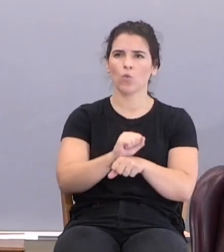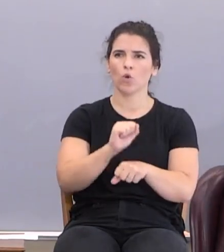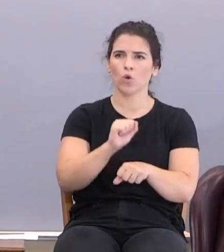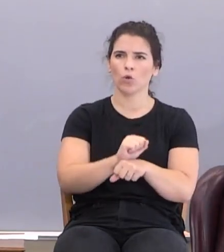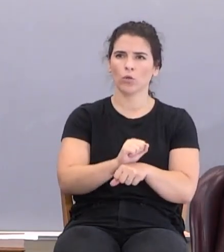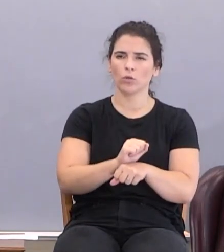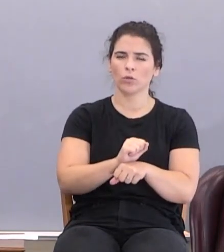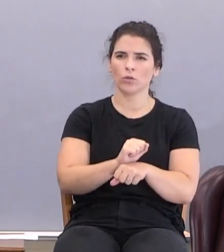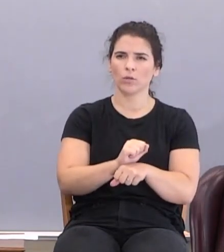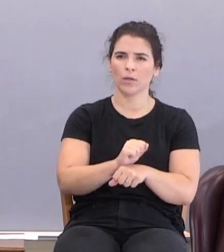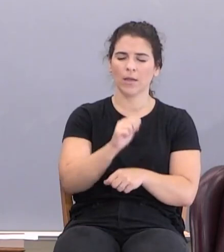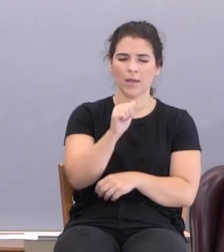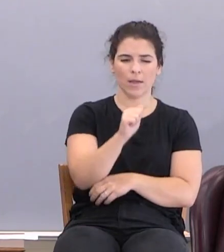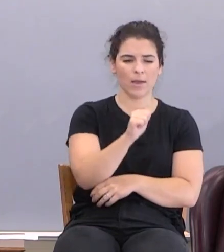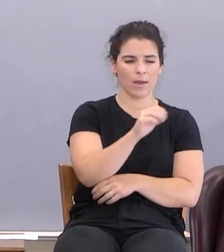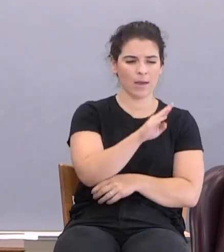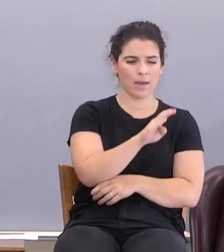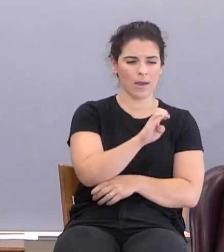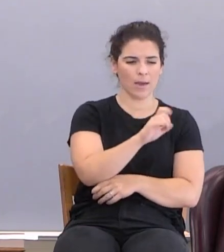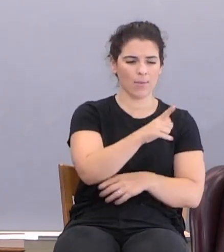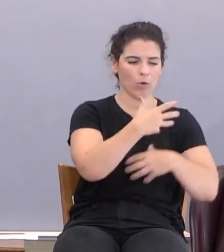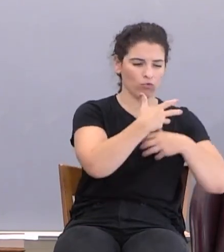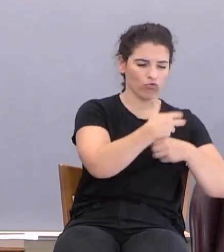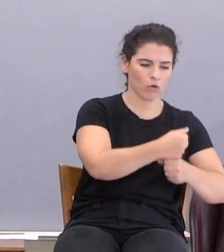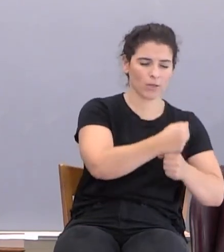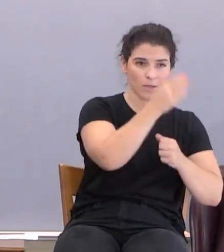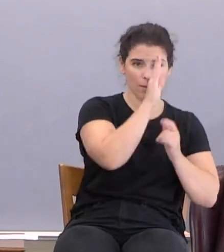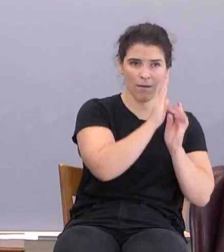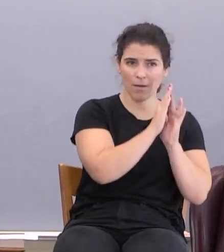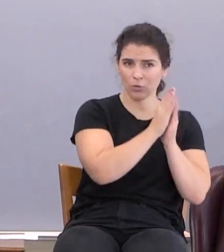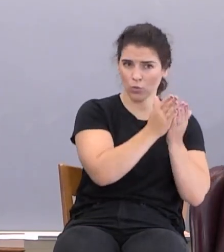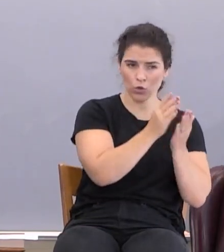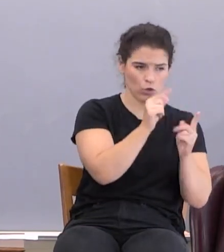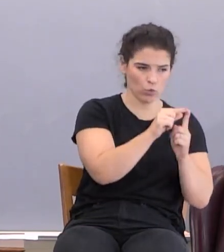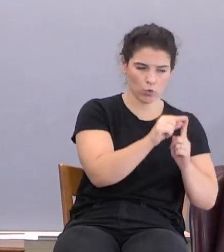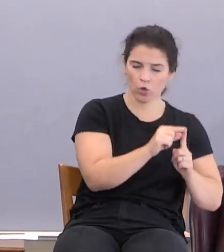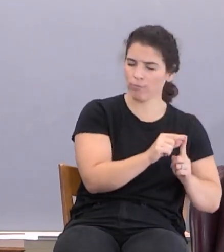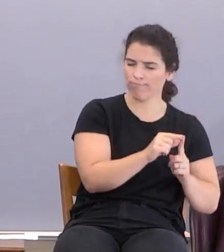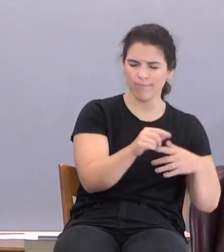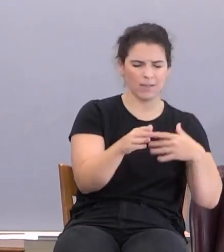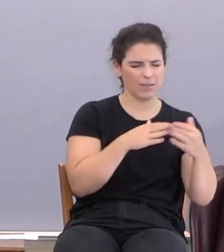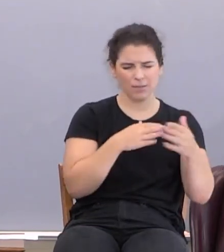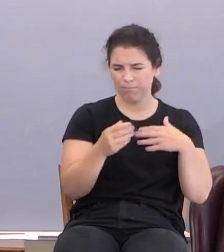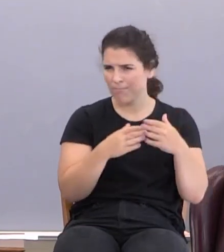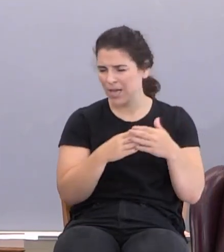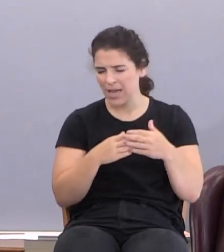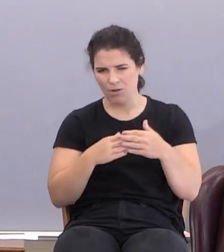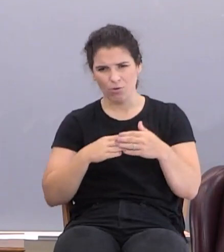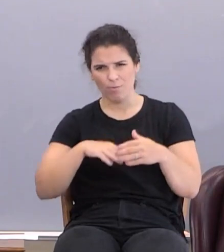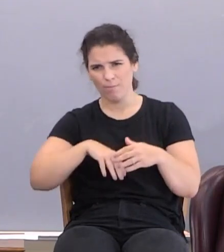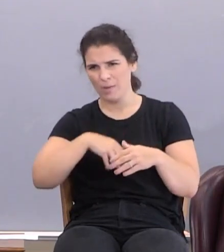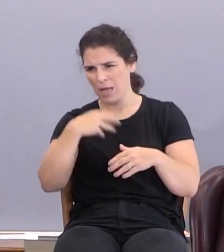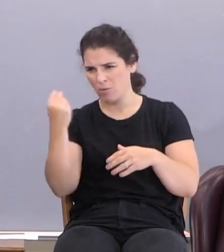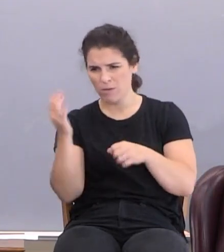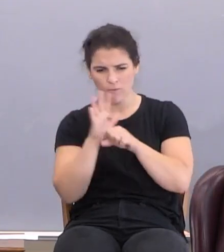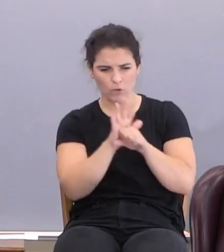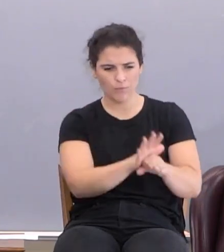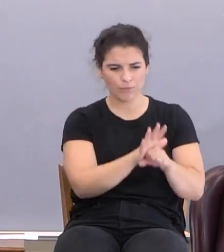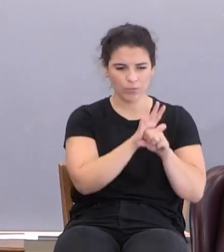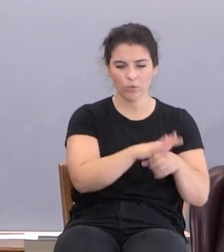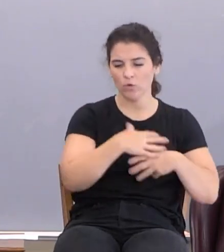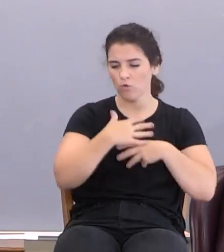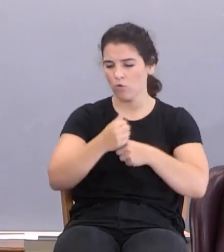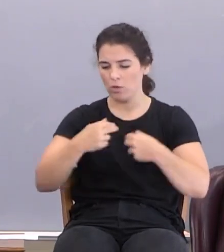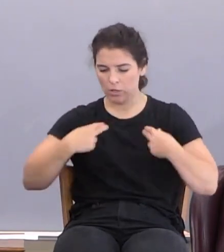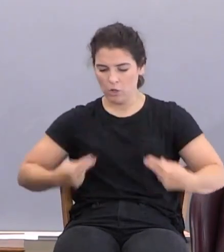Abel trusted God's Word in spite of all of the overwhelming pressure to trust